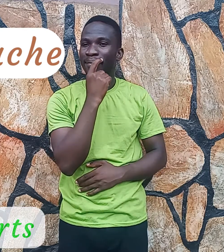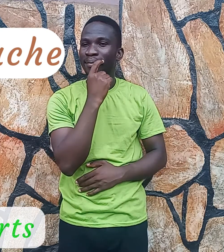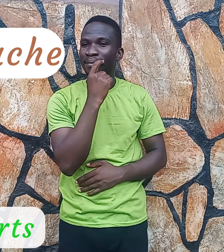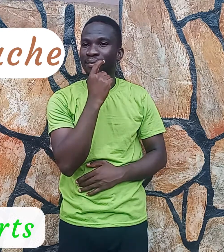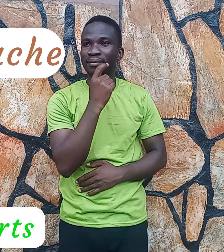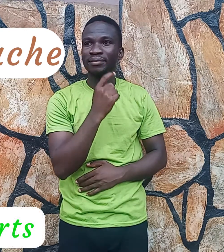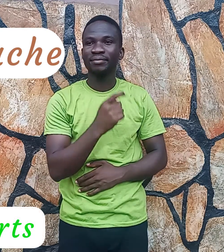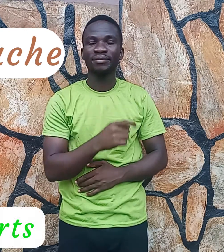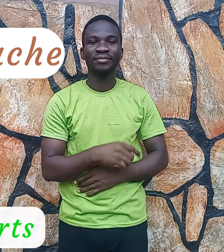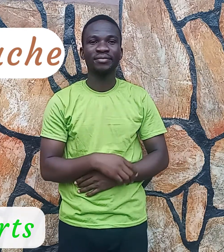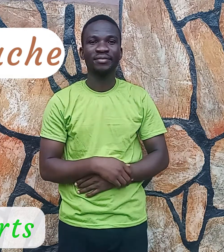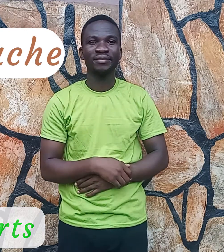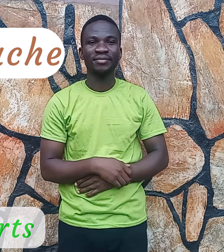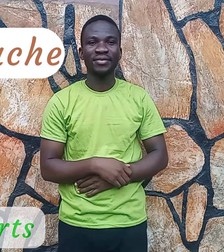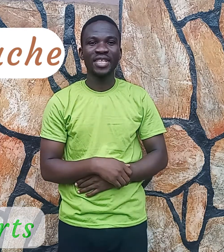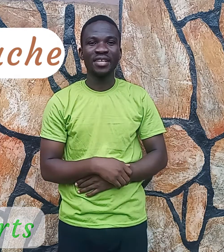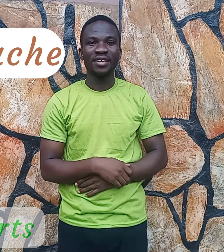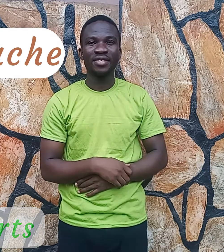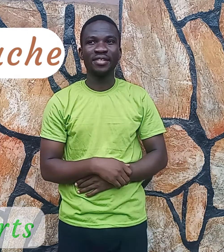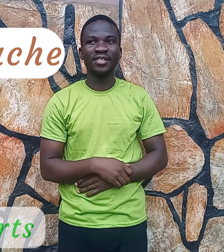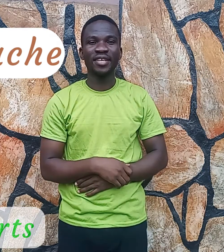Moustache. Chin.